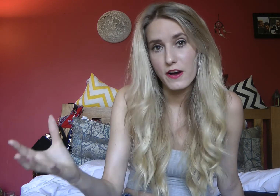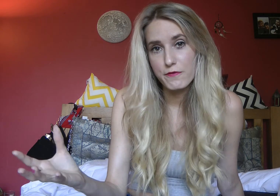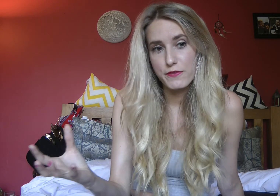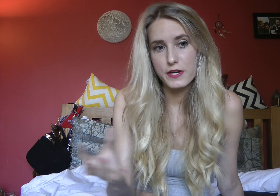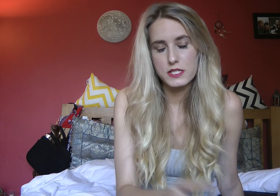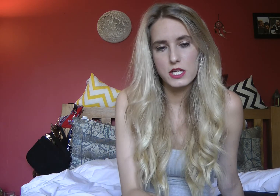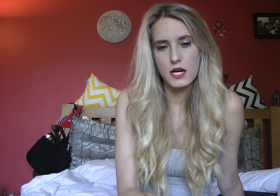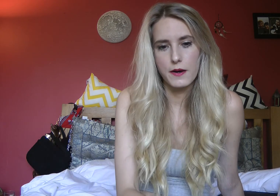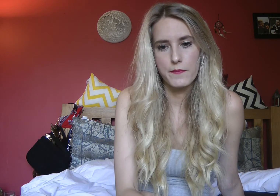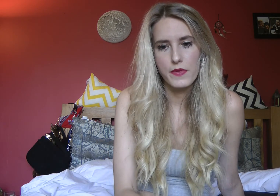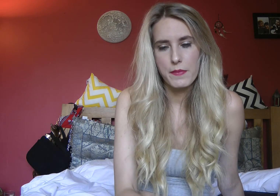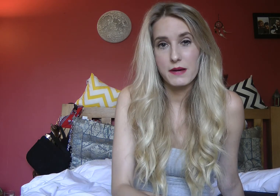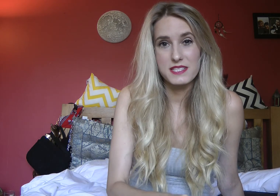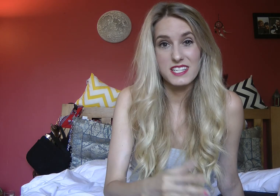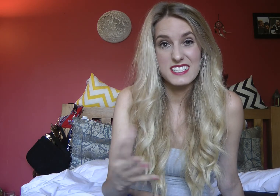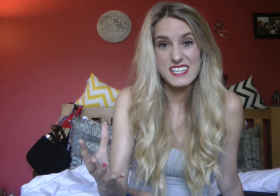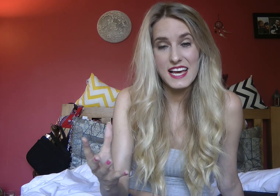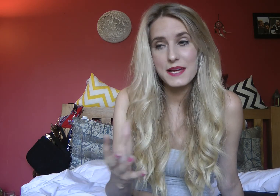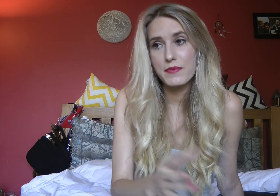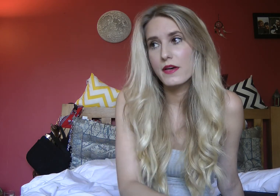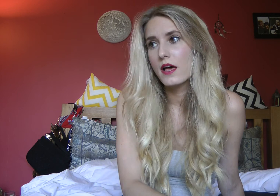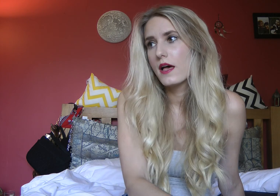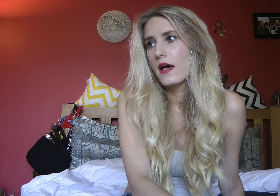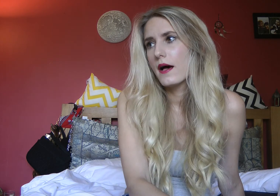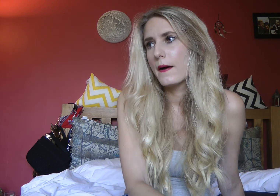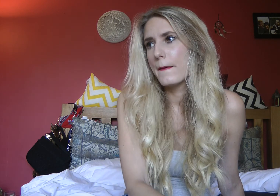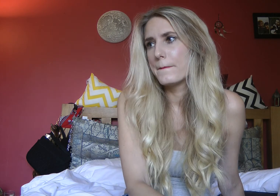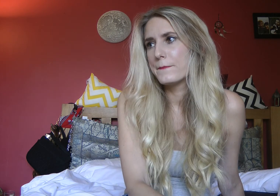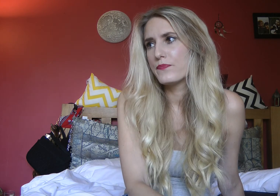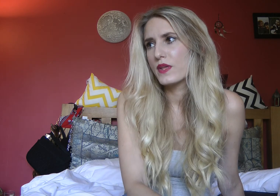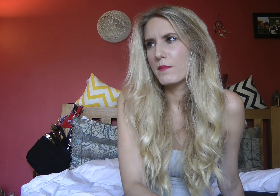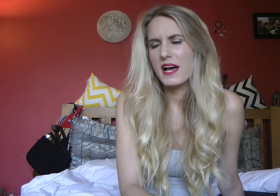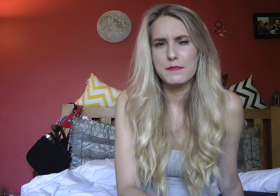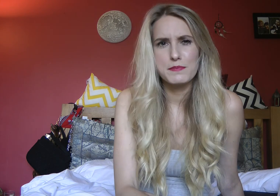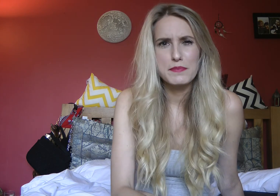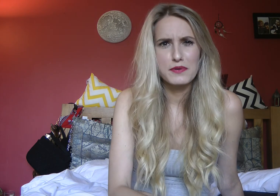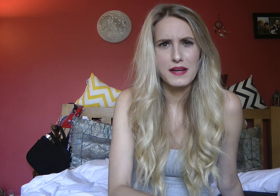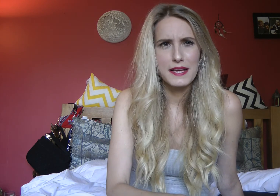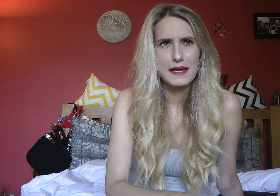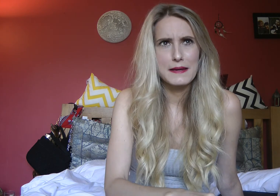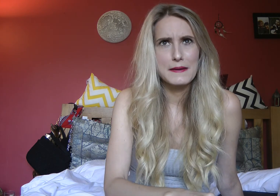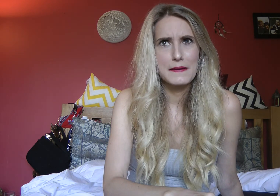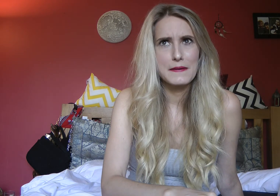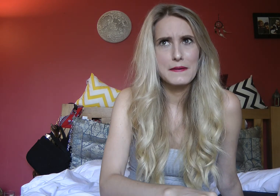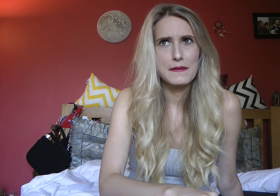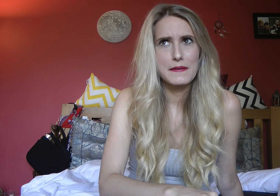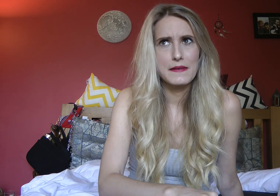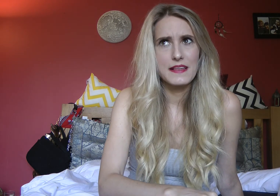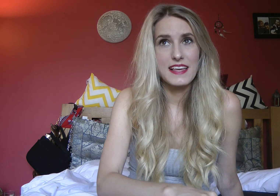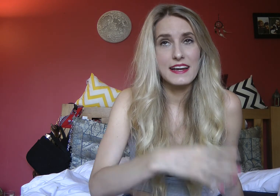comfort perhaps it's an escape and perhaps people like get